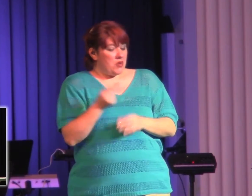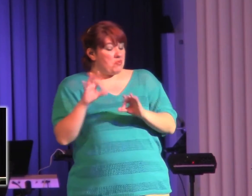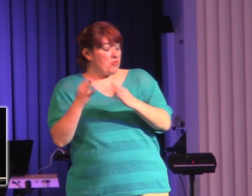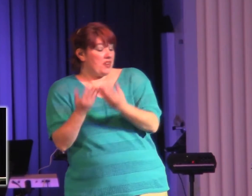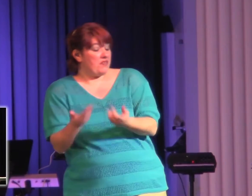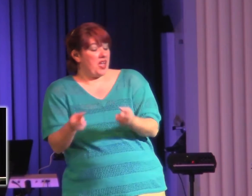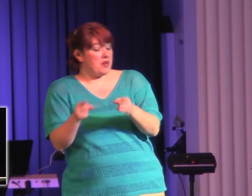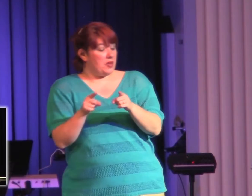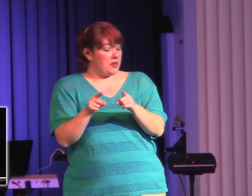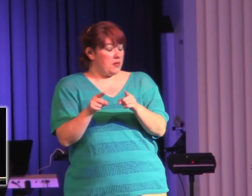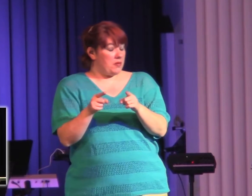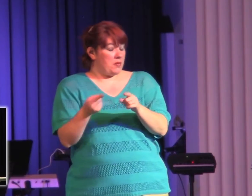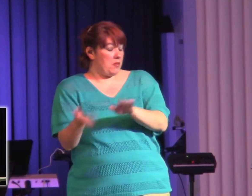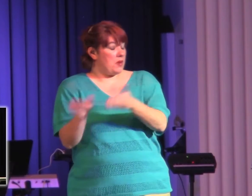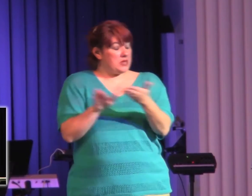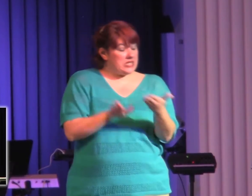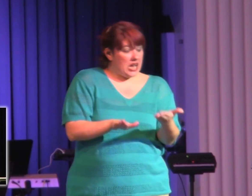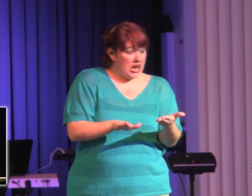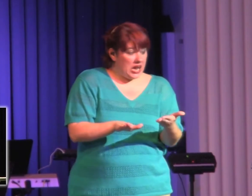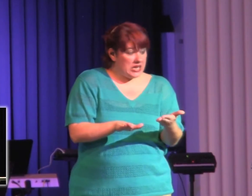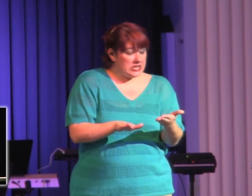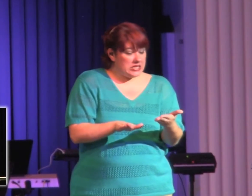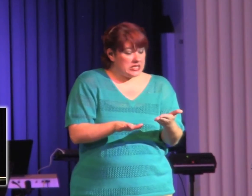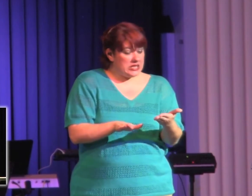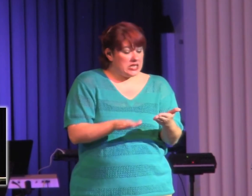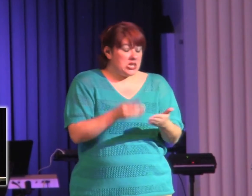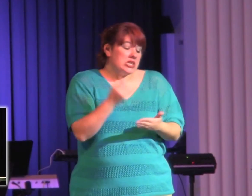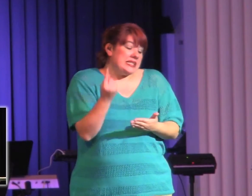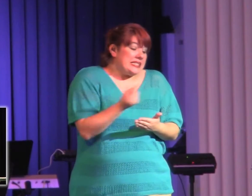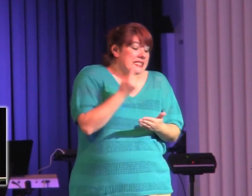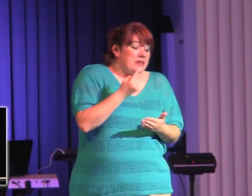I'm just going to be straight. I know that.